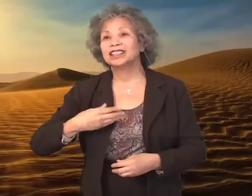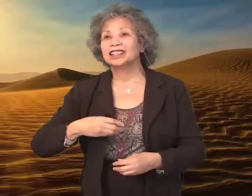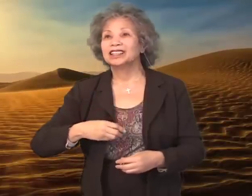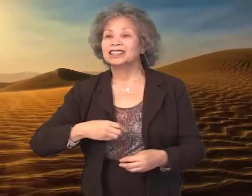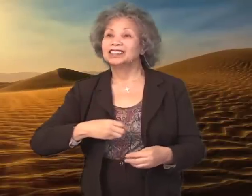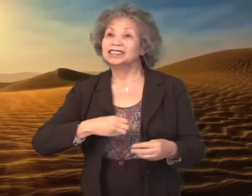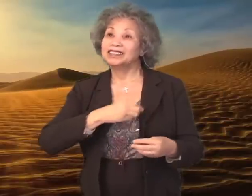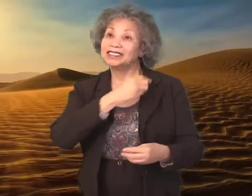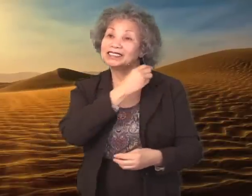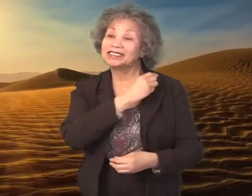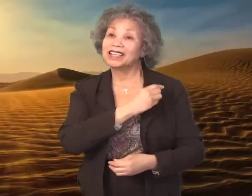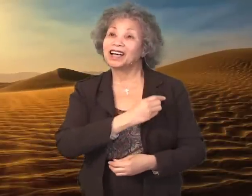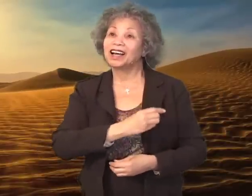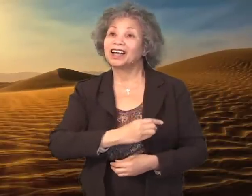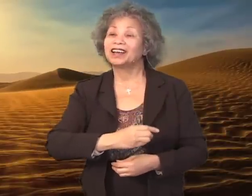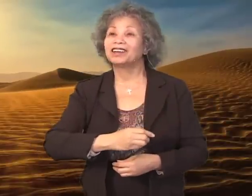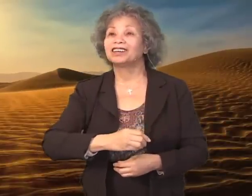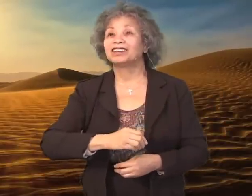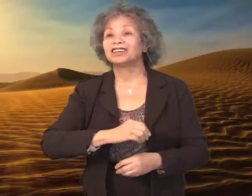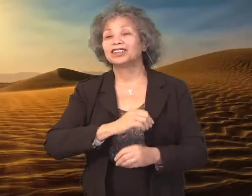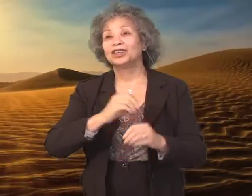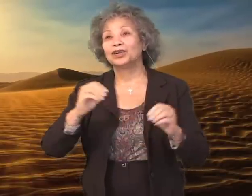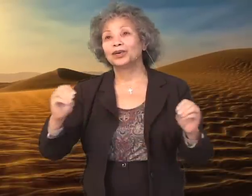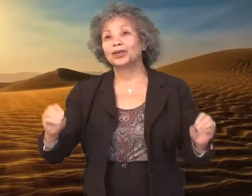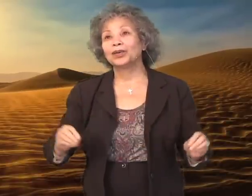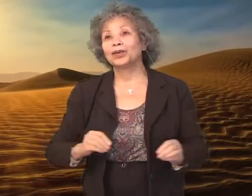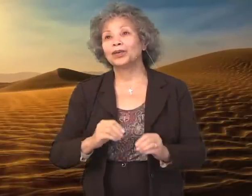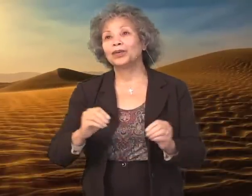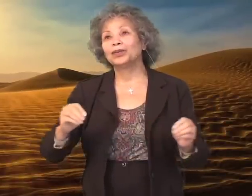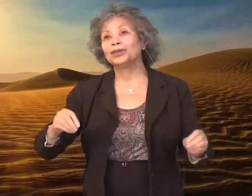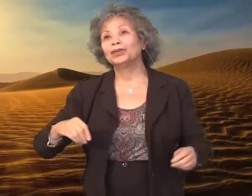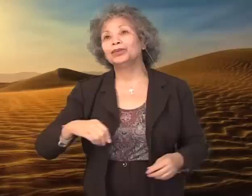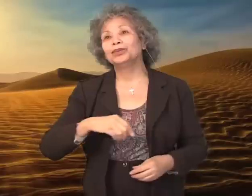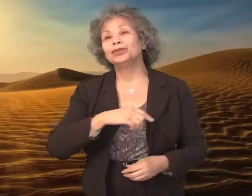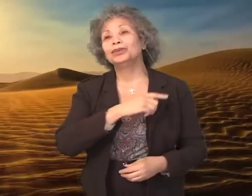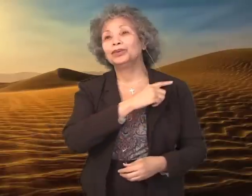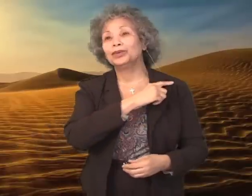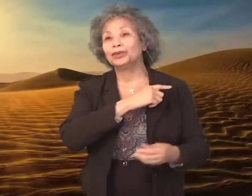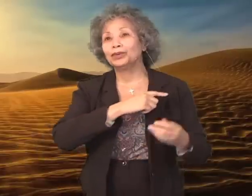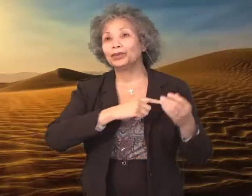desire, O Lord,